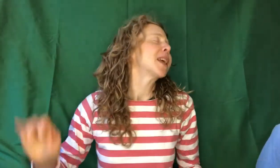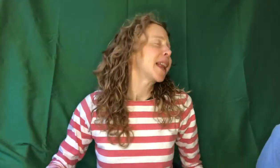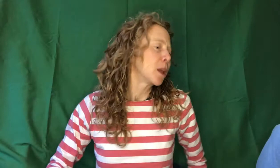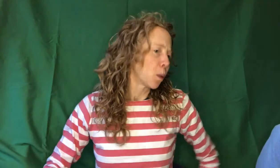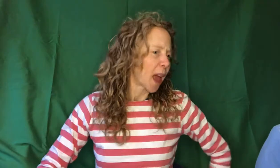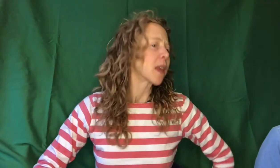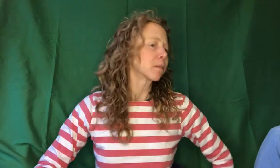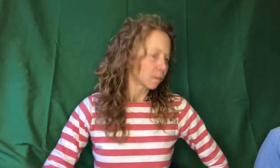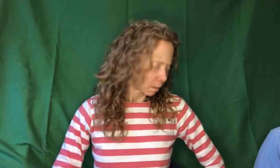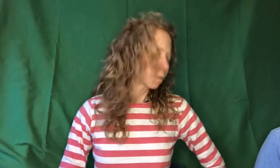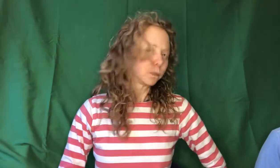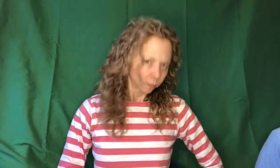anyway.